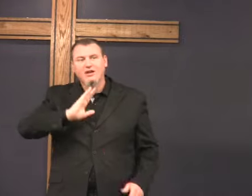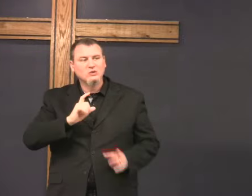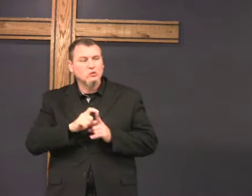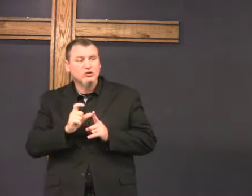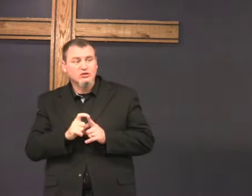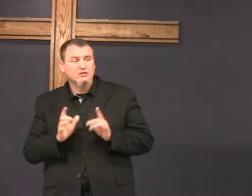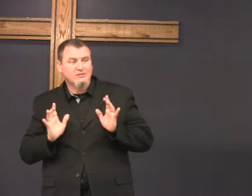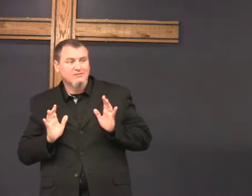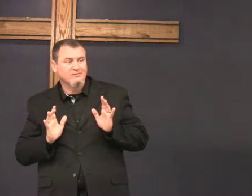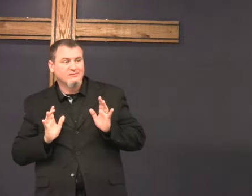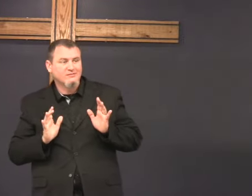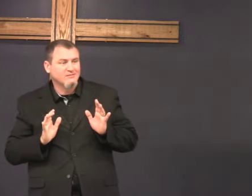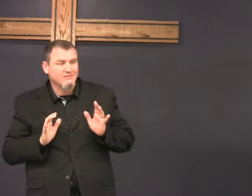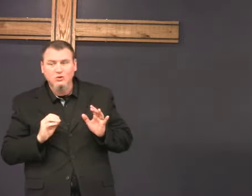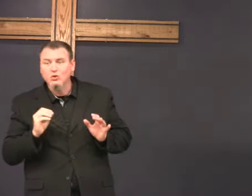the wisdom of God's word